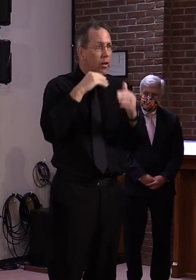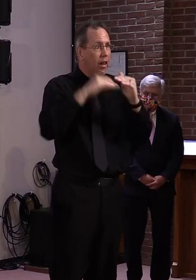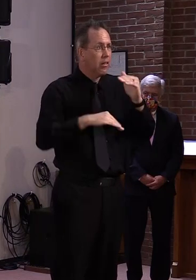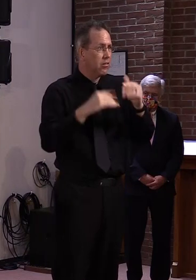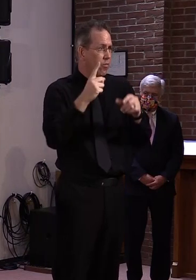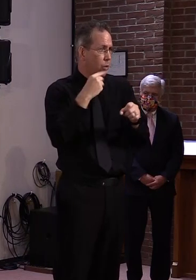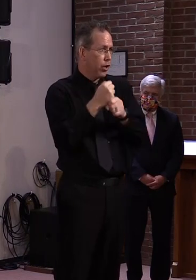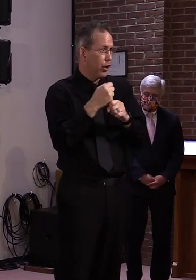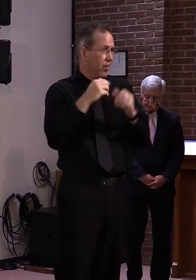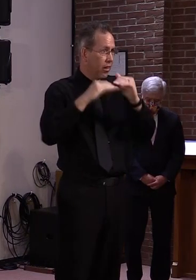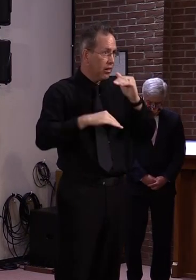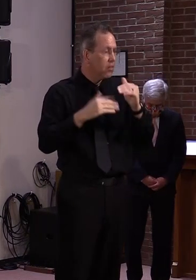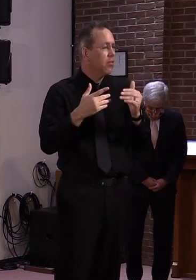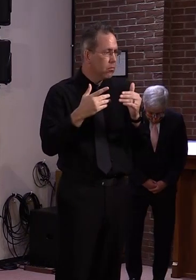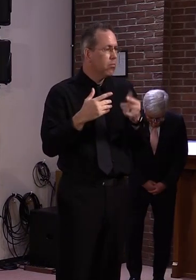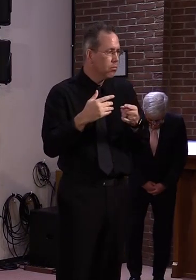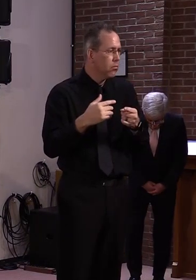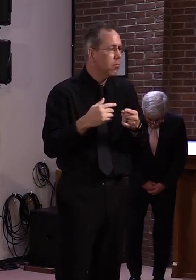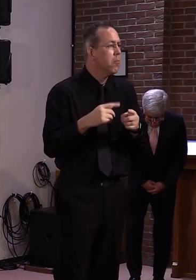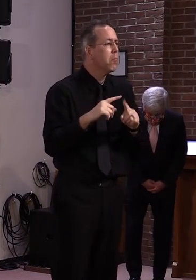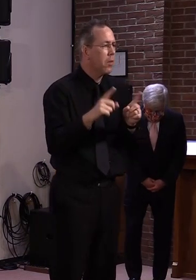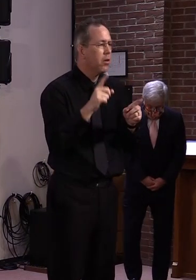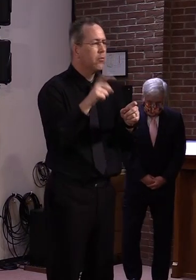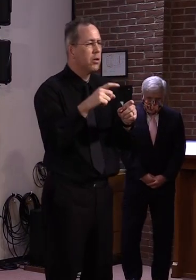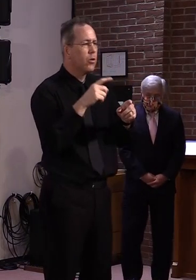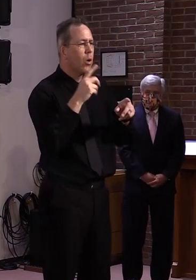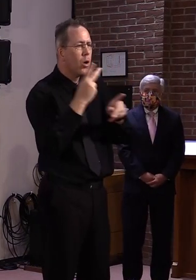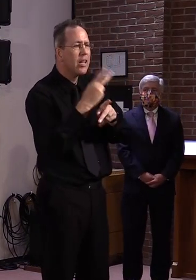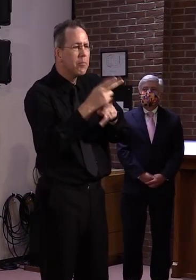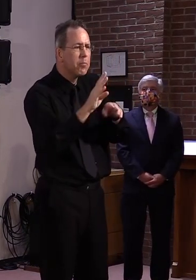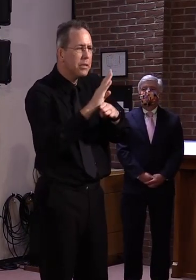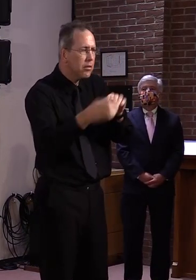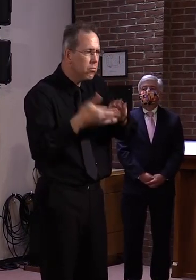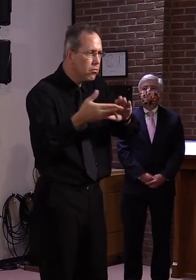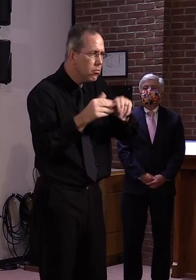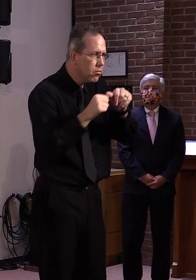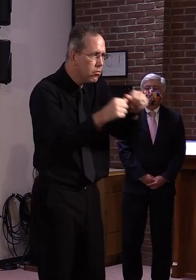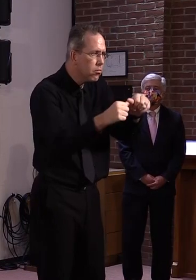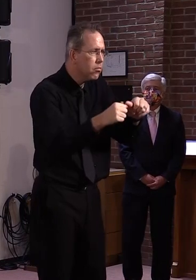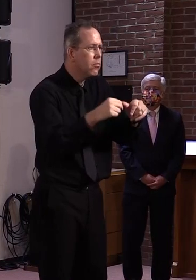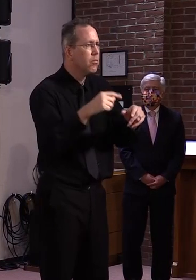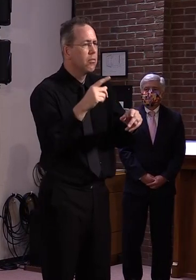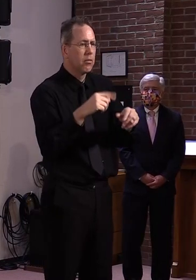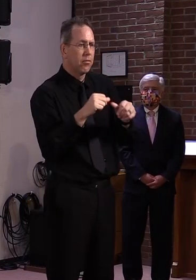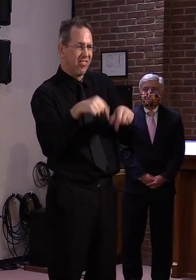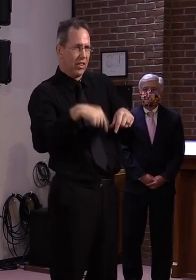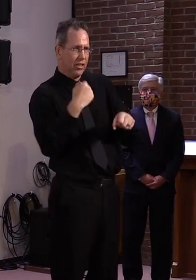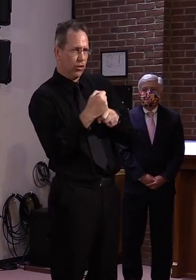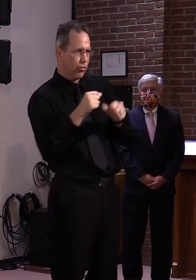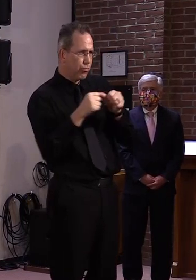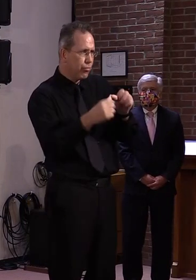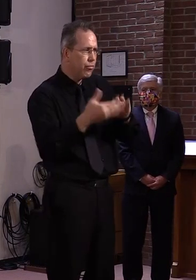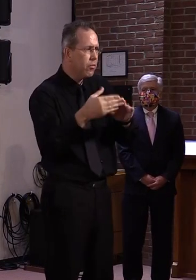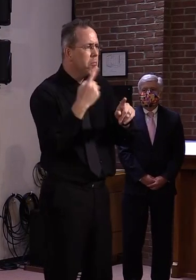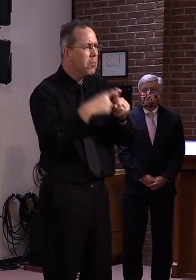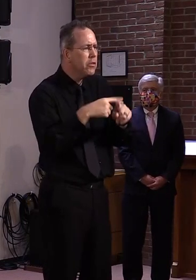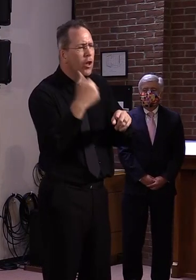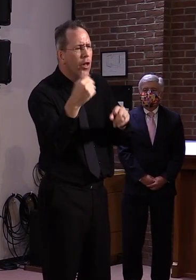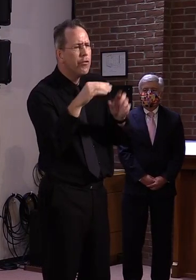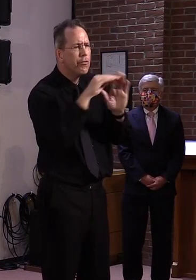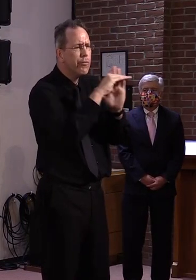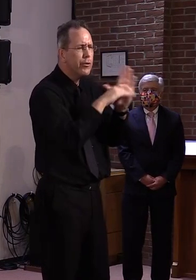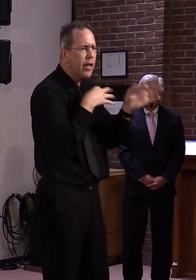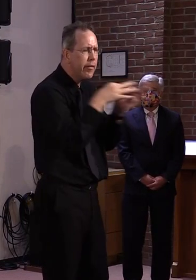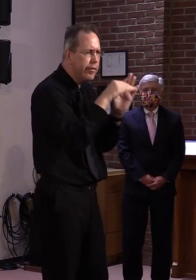before February of this year. And there are other criteria that have to do with use of CRF funds. So, um, we have that